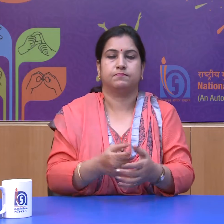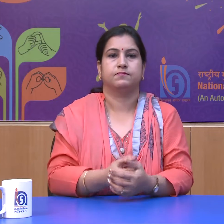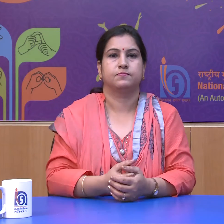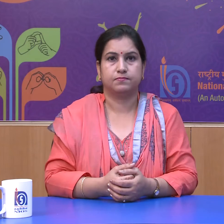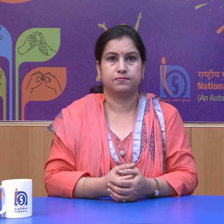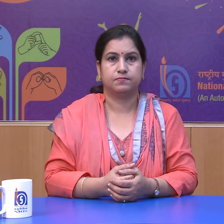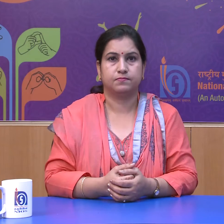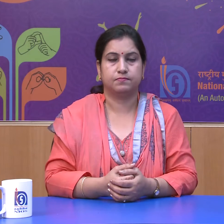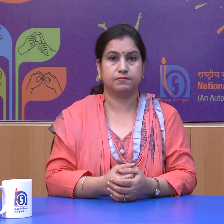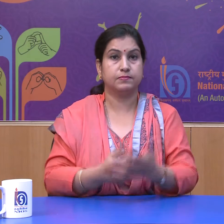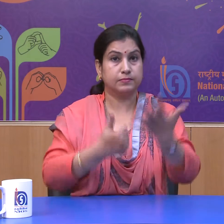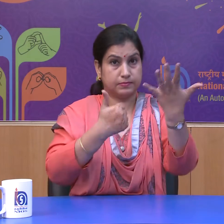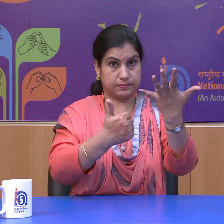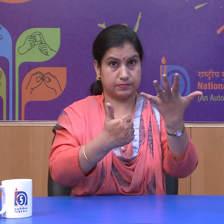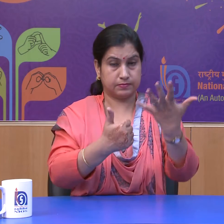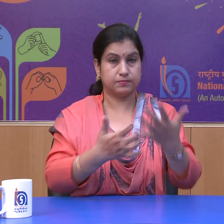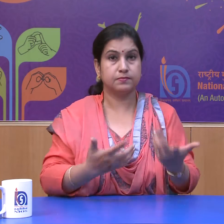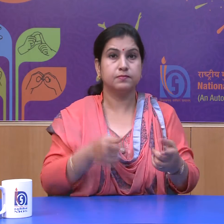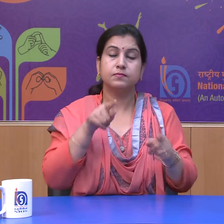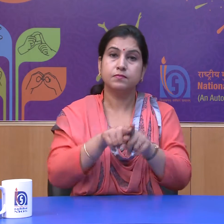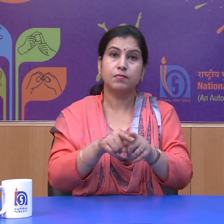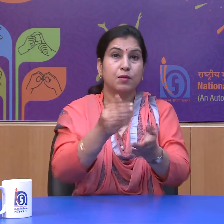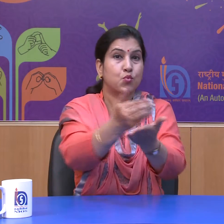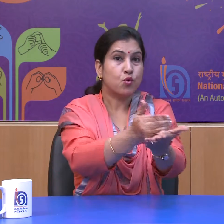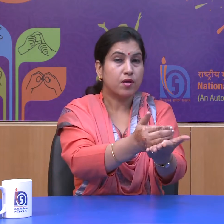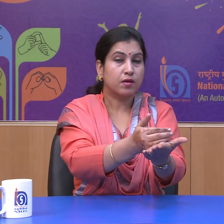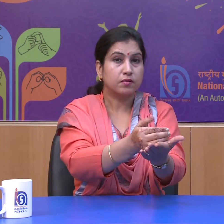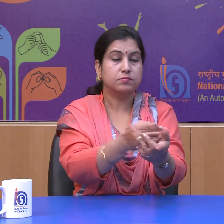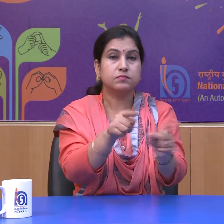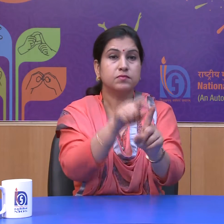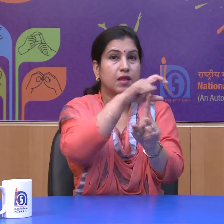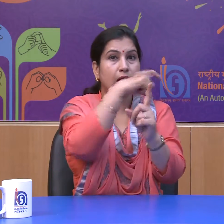Number 6 is to protect the culture of the country.